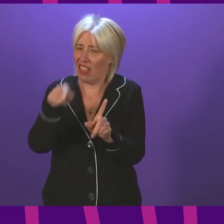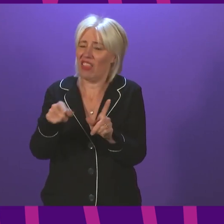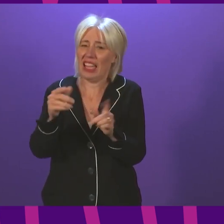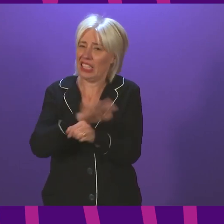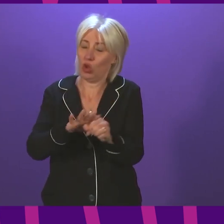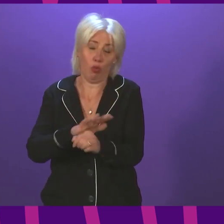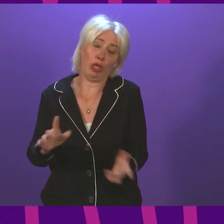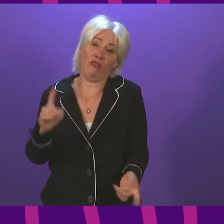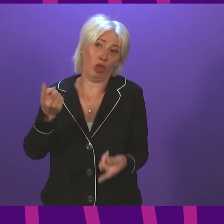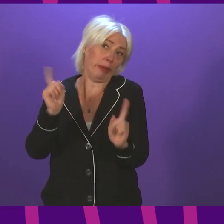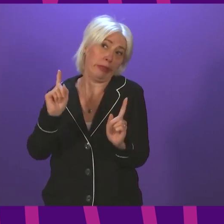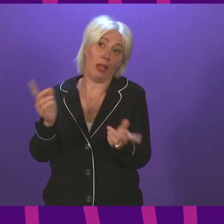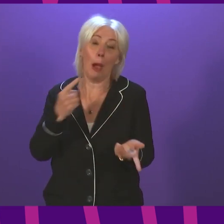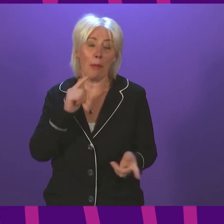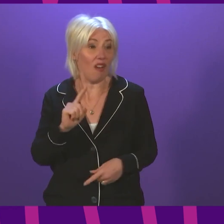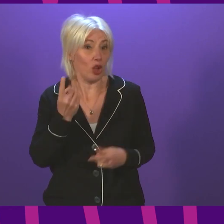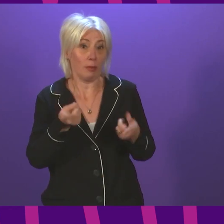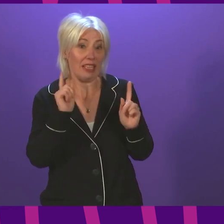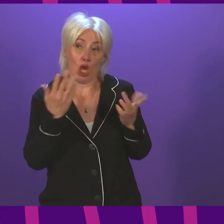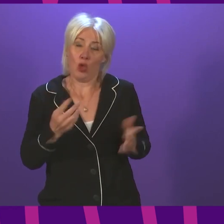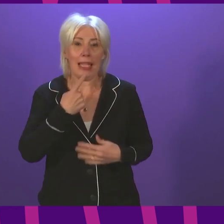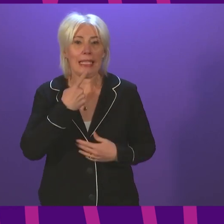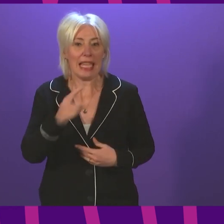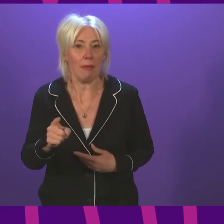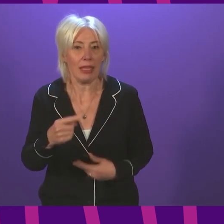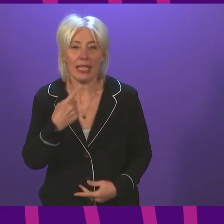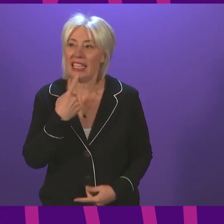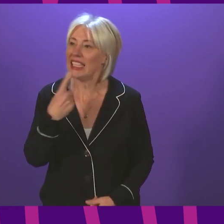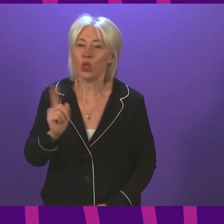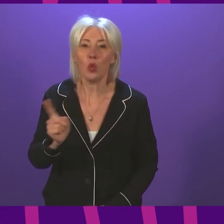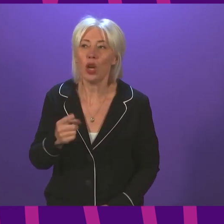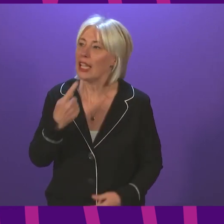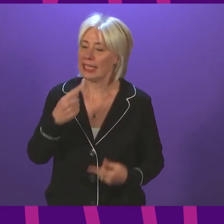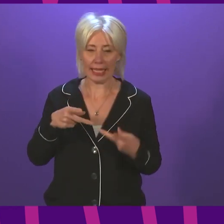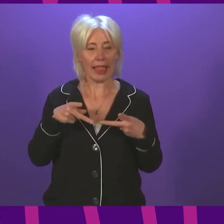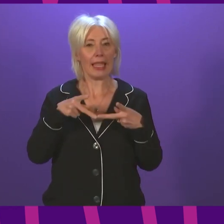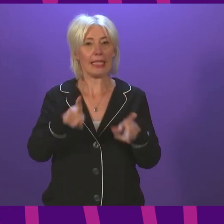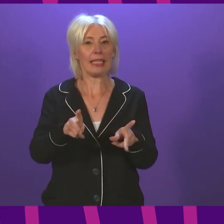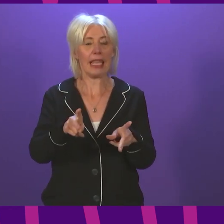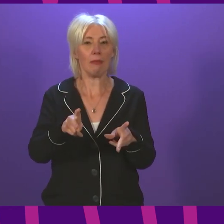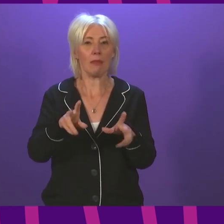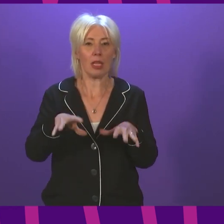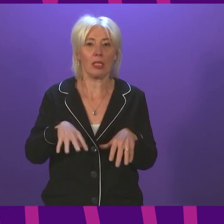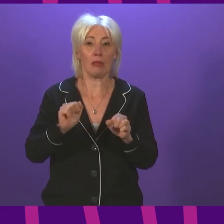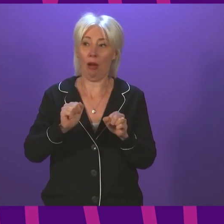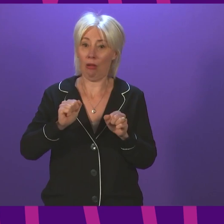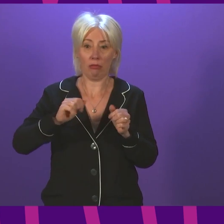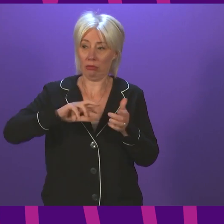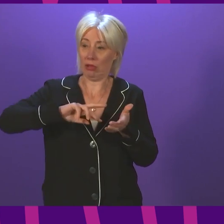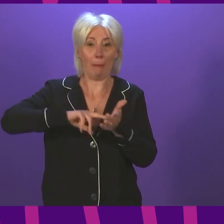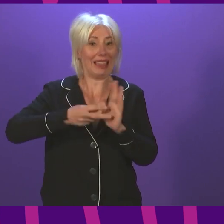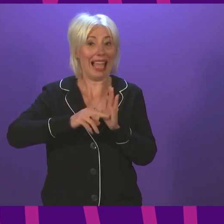But in our statement today what does the first minister say? The scheme came into force as planned.